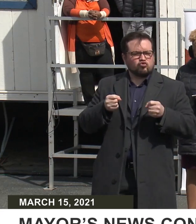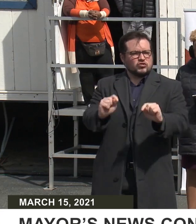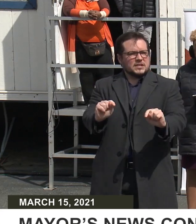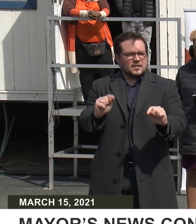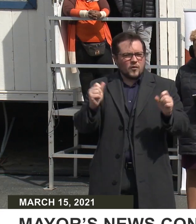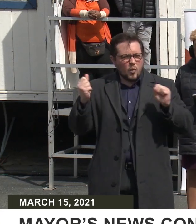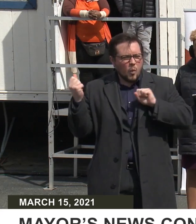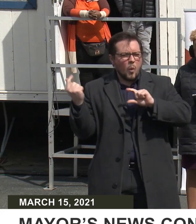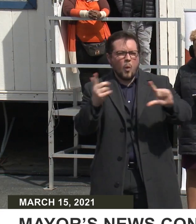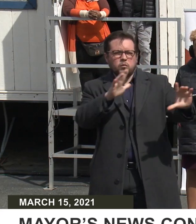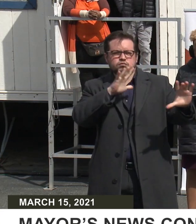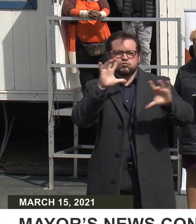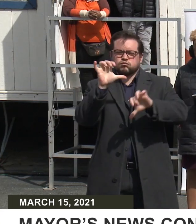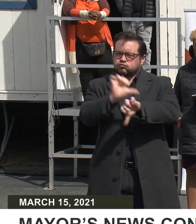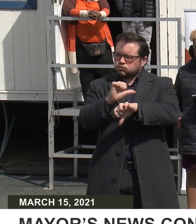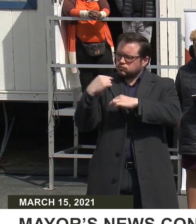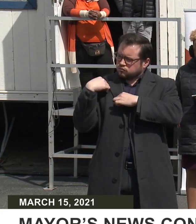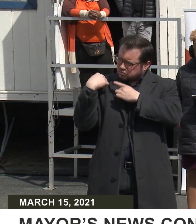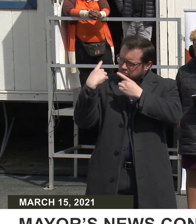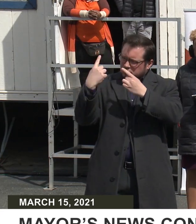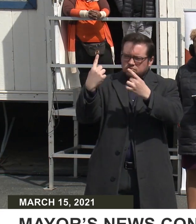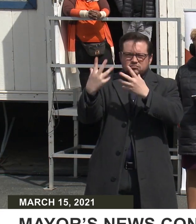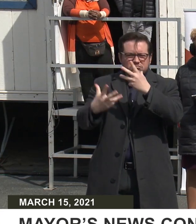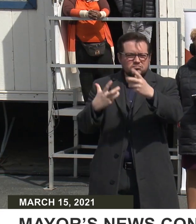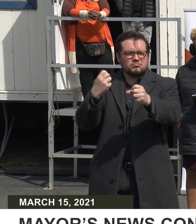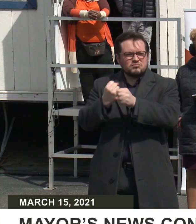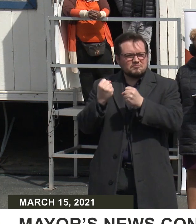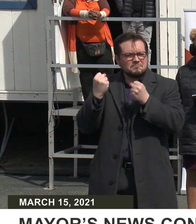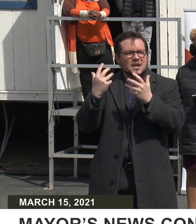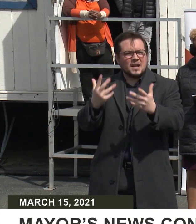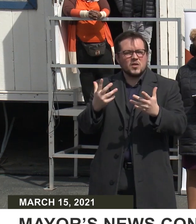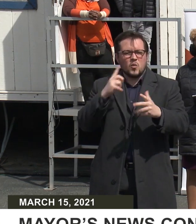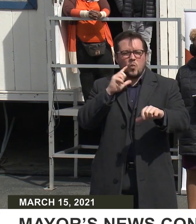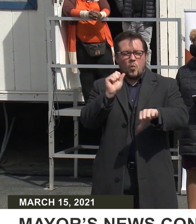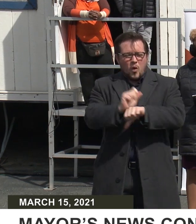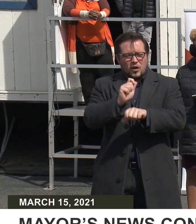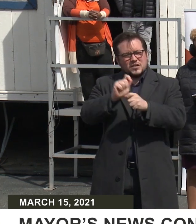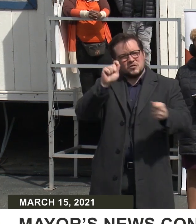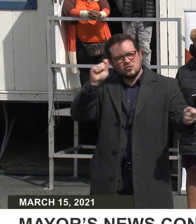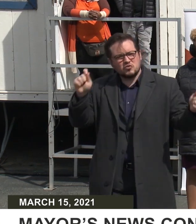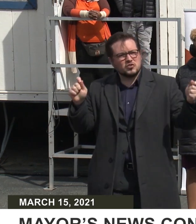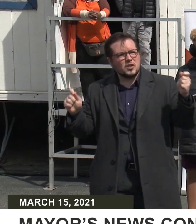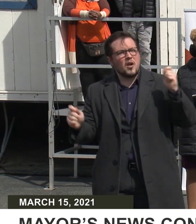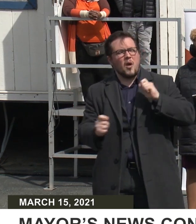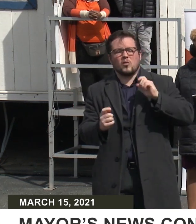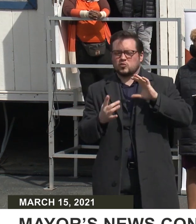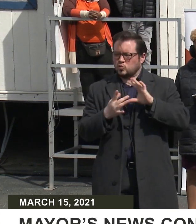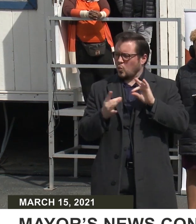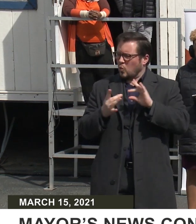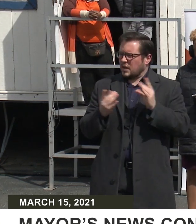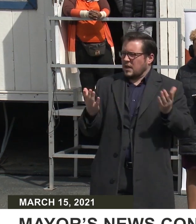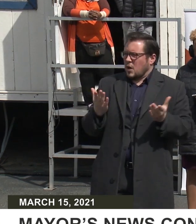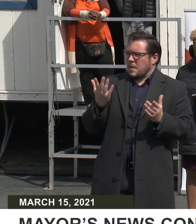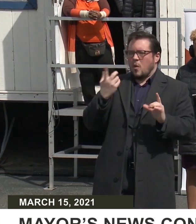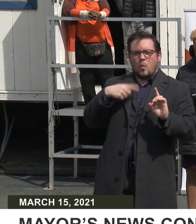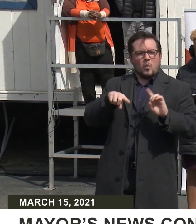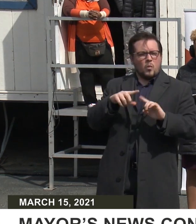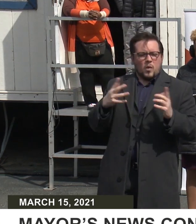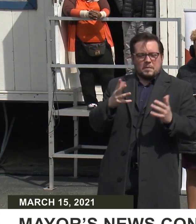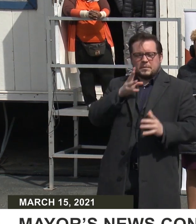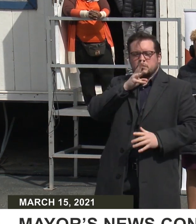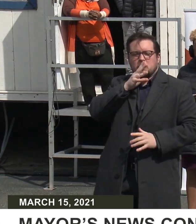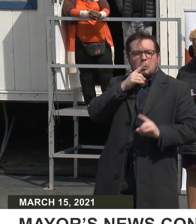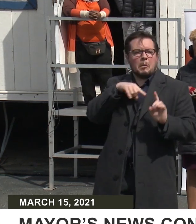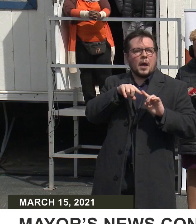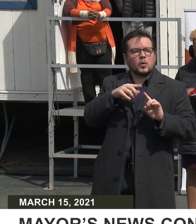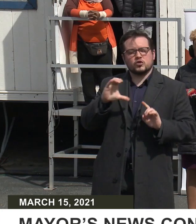that they've done over the years and really working to turn the story around and the mode about what people say about Cherry Hill. It